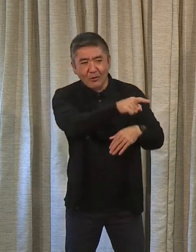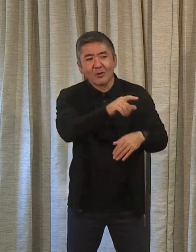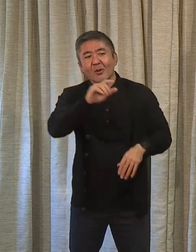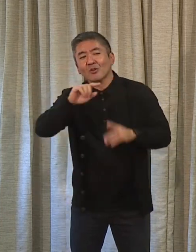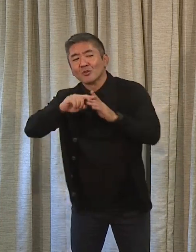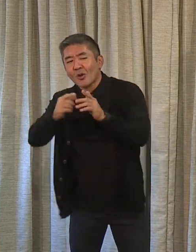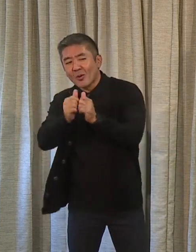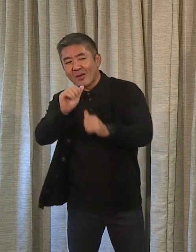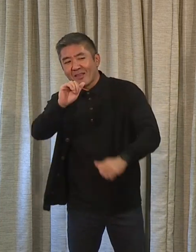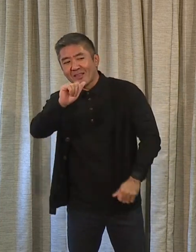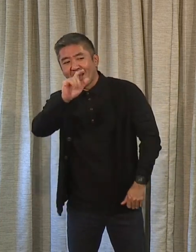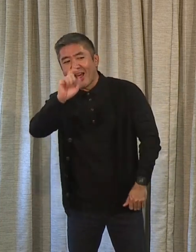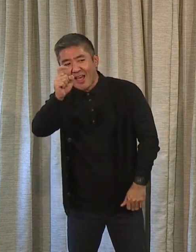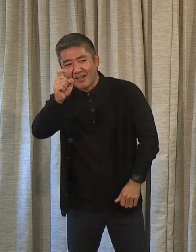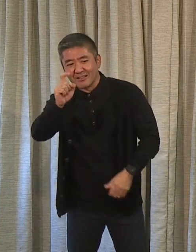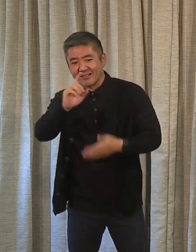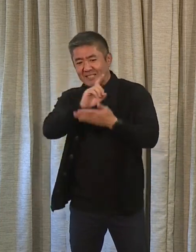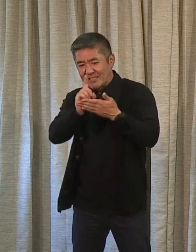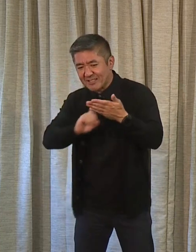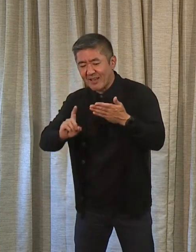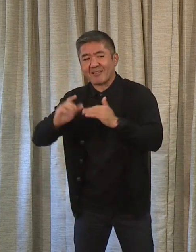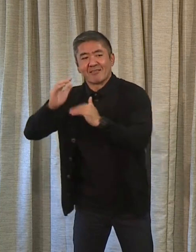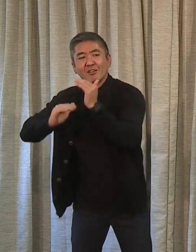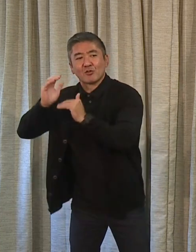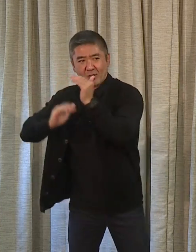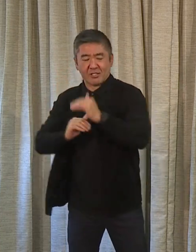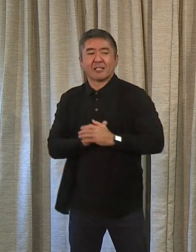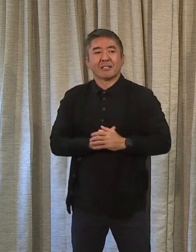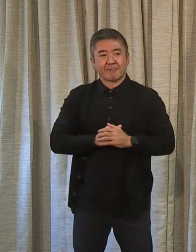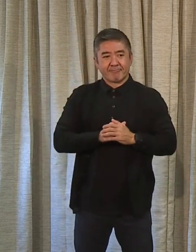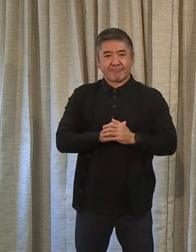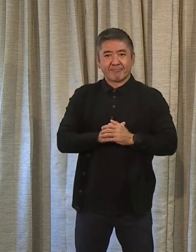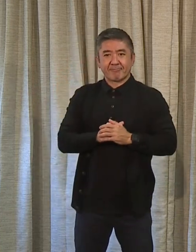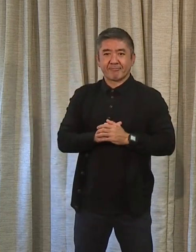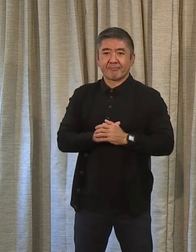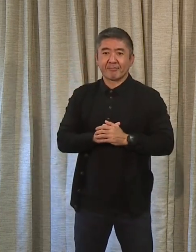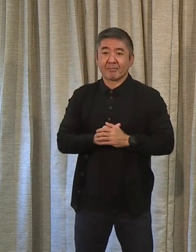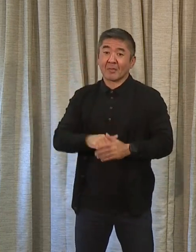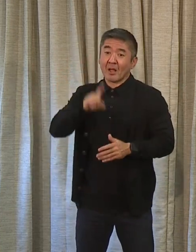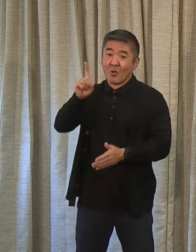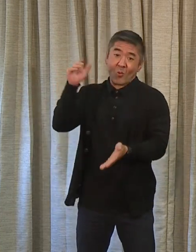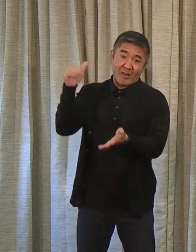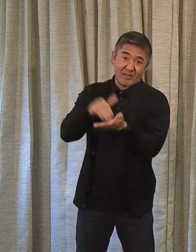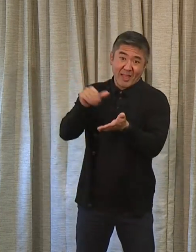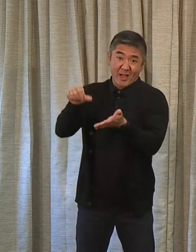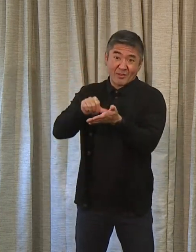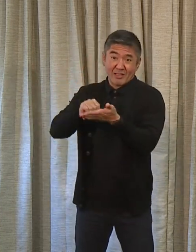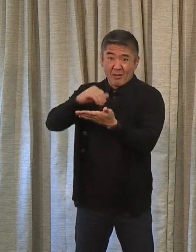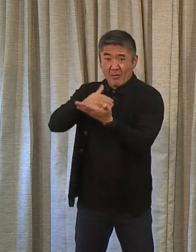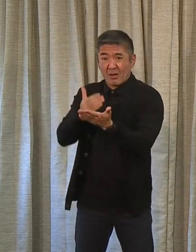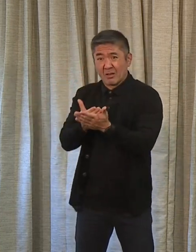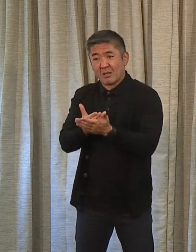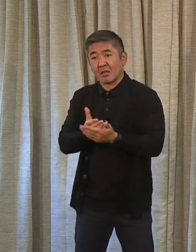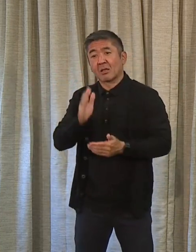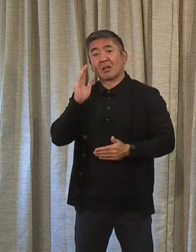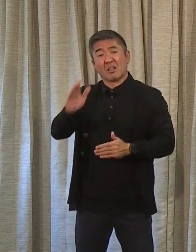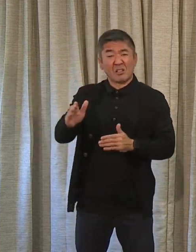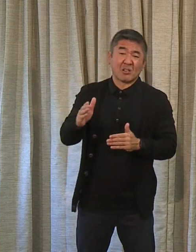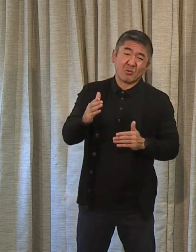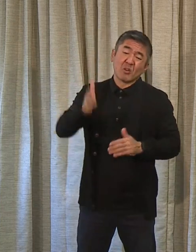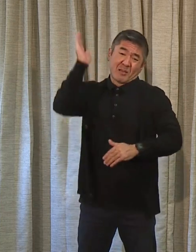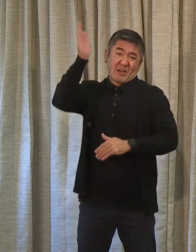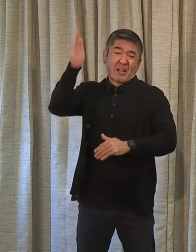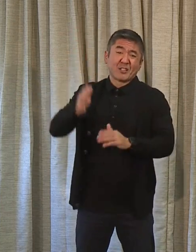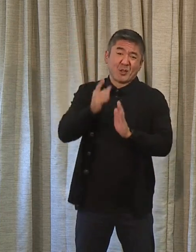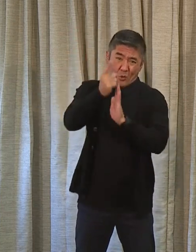start with you a little bit on design and construction. And since it's a thousand-page budget, I think we're going to be here for a couple of hours. I hope you guys don't